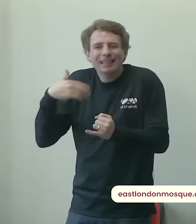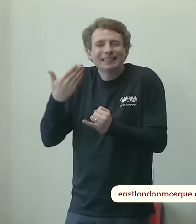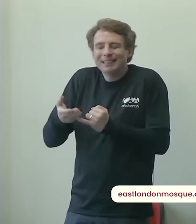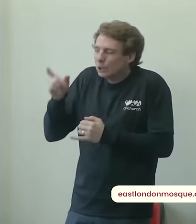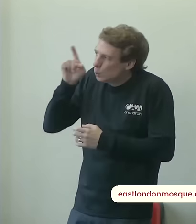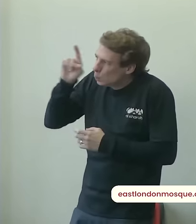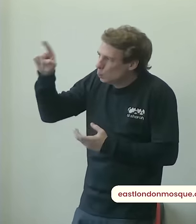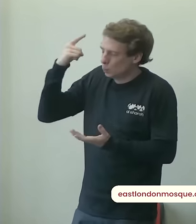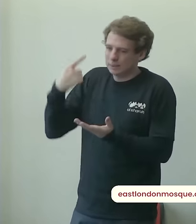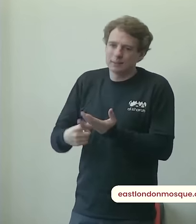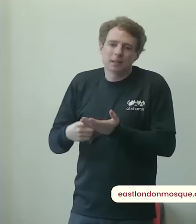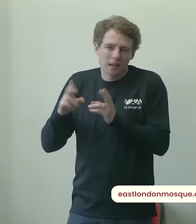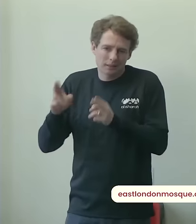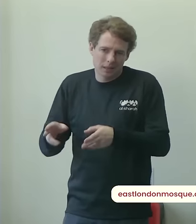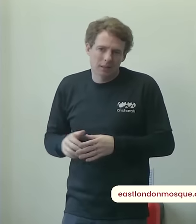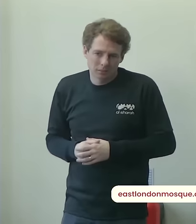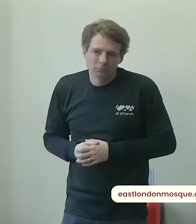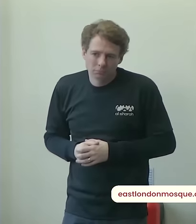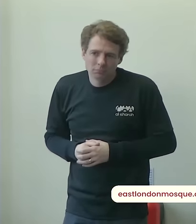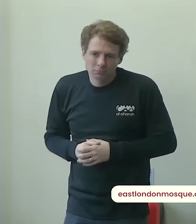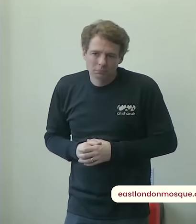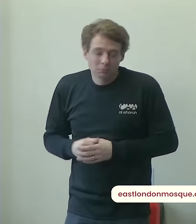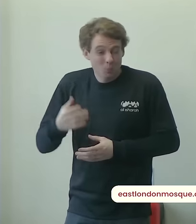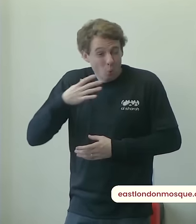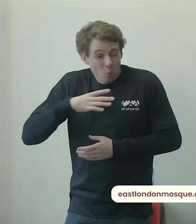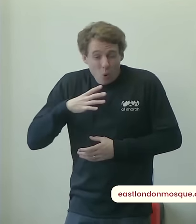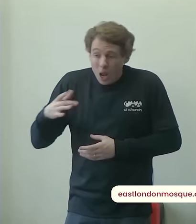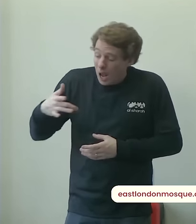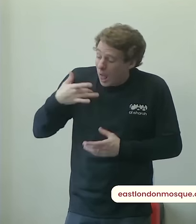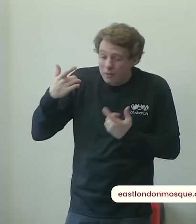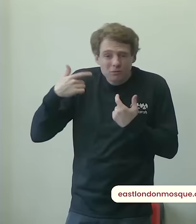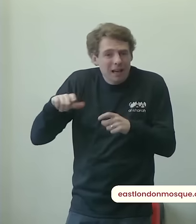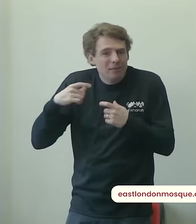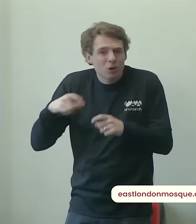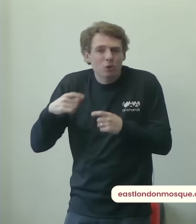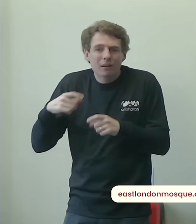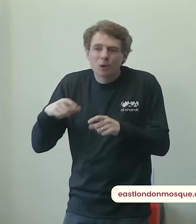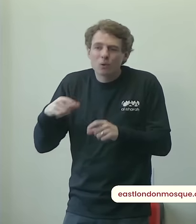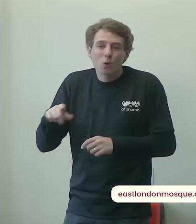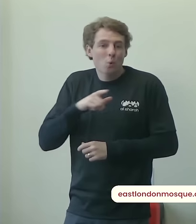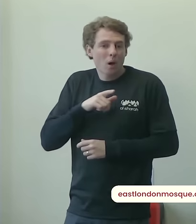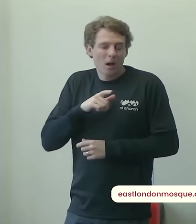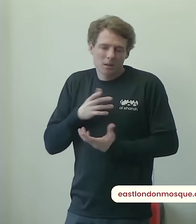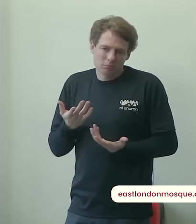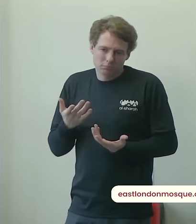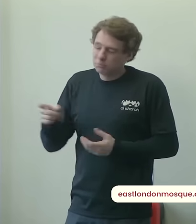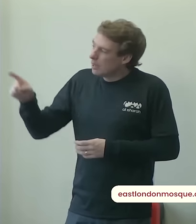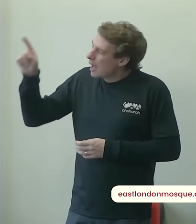oh allah keep me alive for as long as you know that with this life that i'm going to be having i will get closer